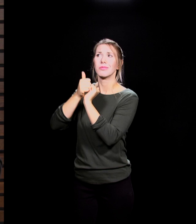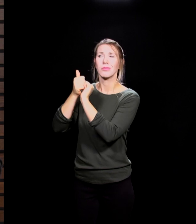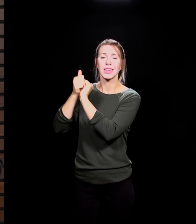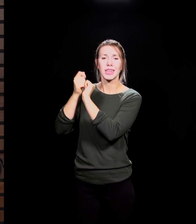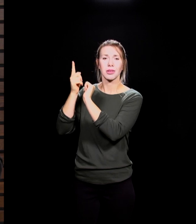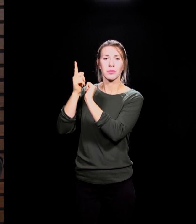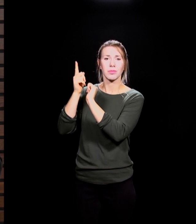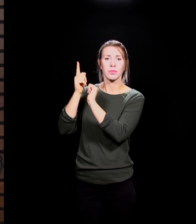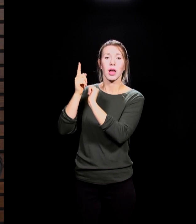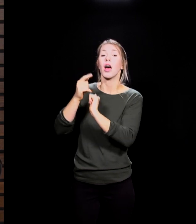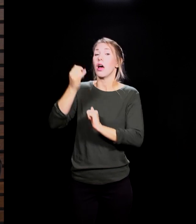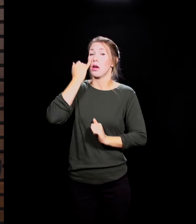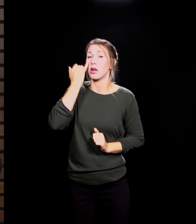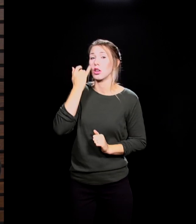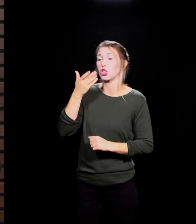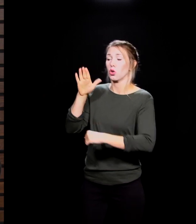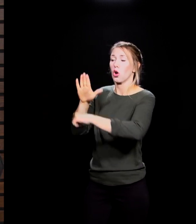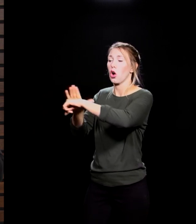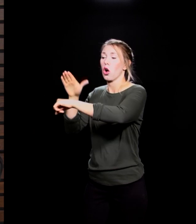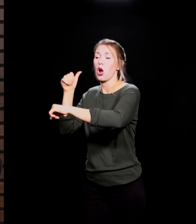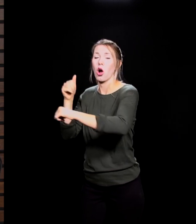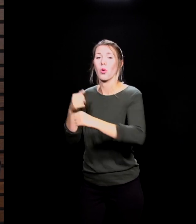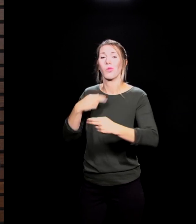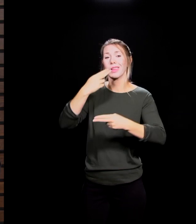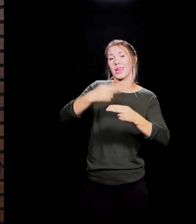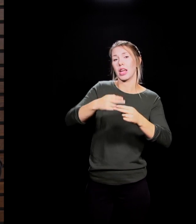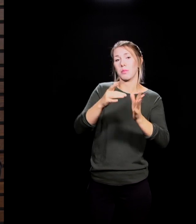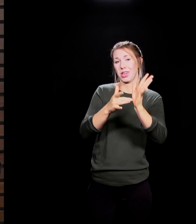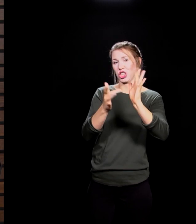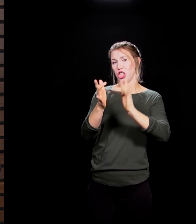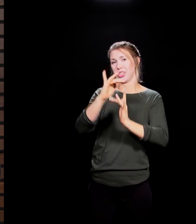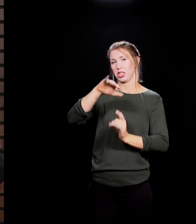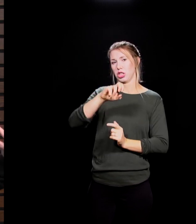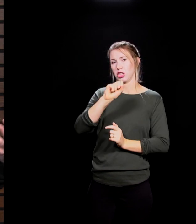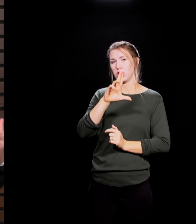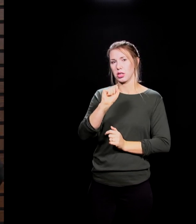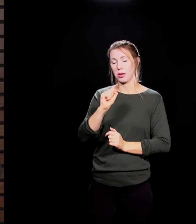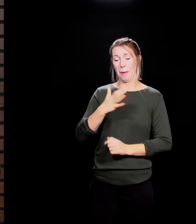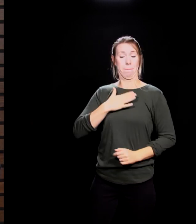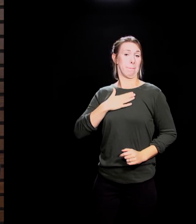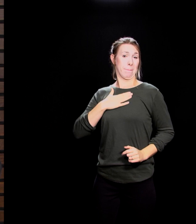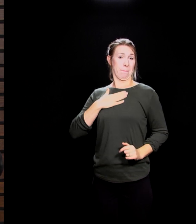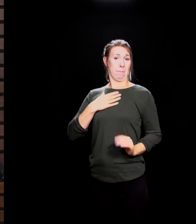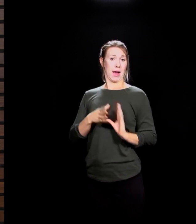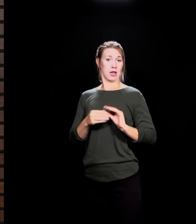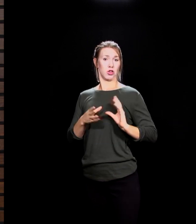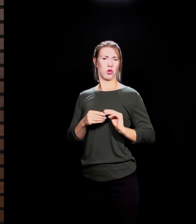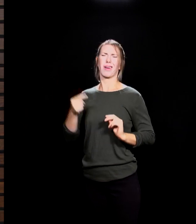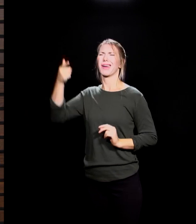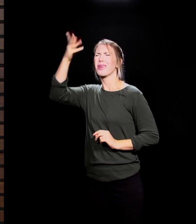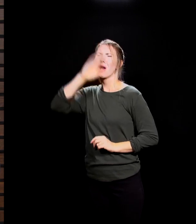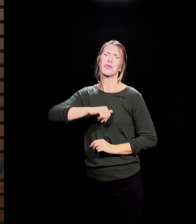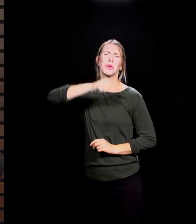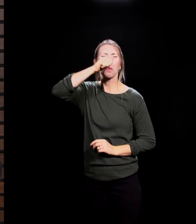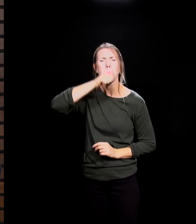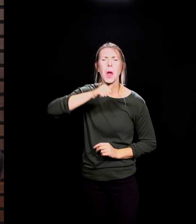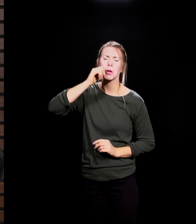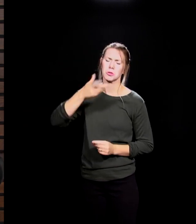that God revealed to me. And for me, my story, I think He did it multiple times. He was patient and gracious with me. But finally, on March